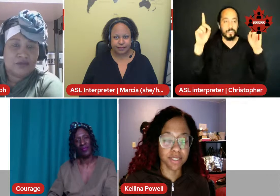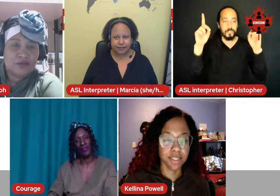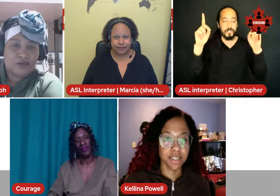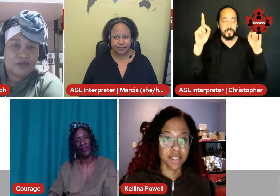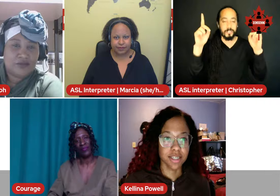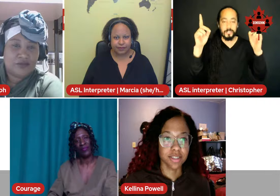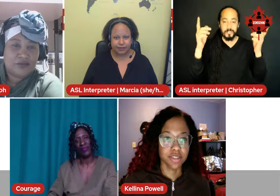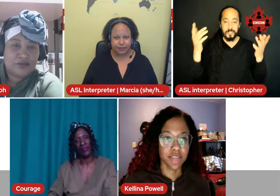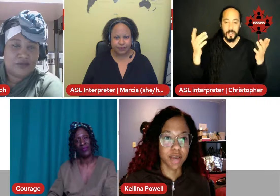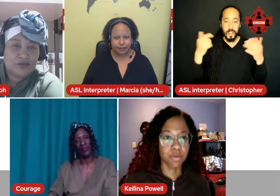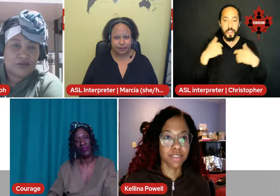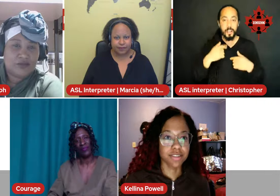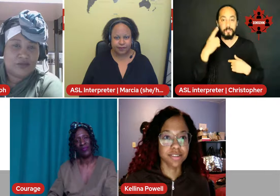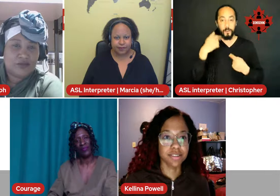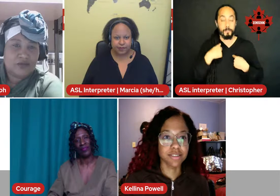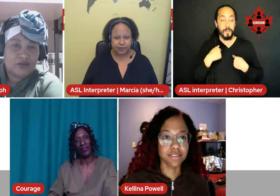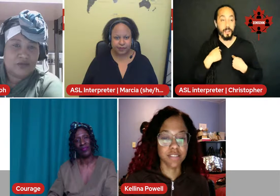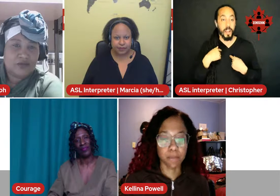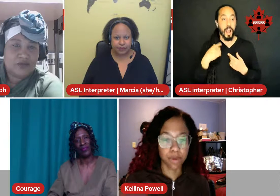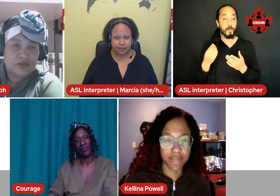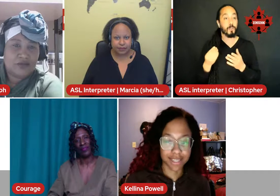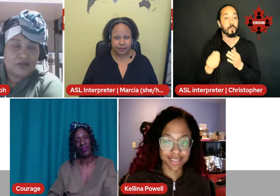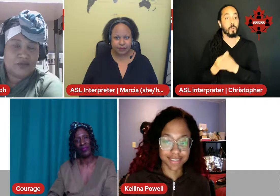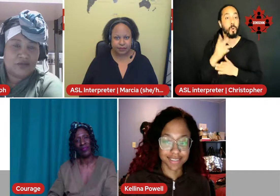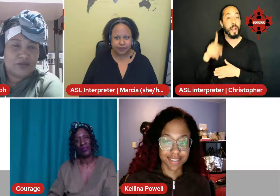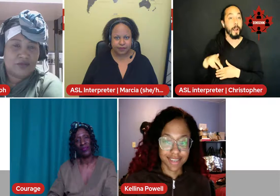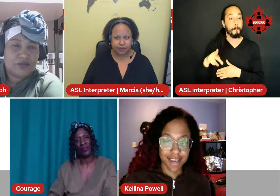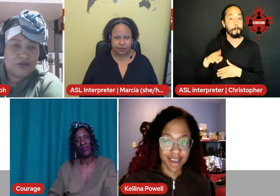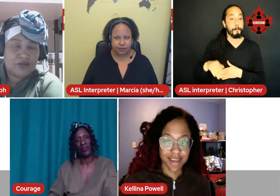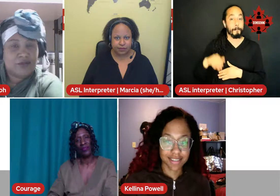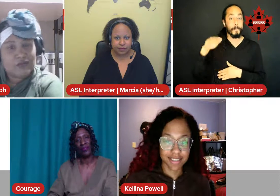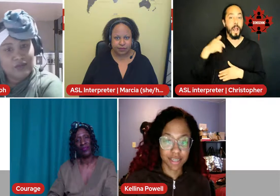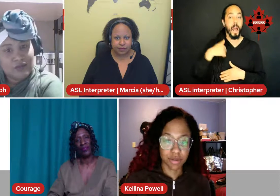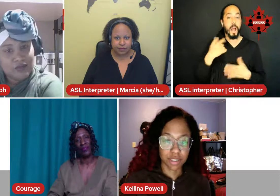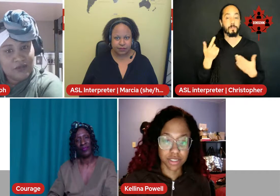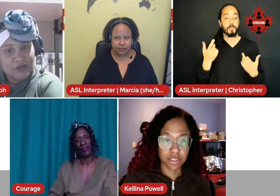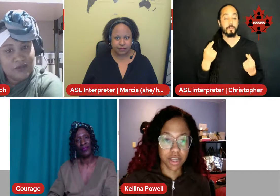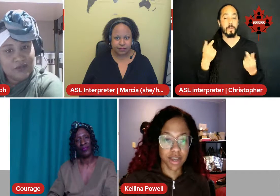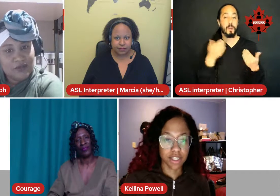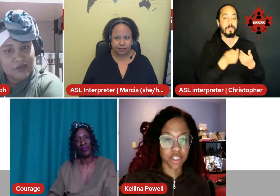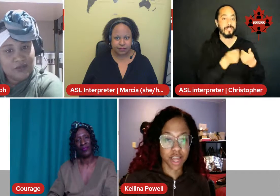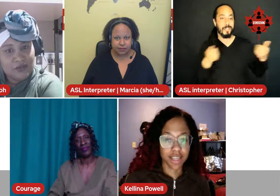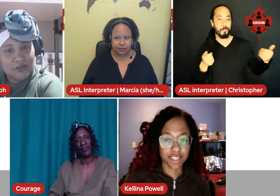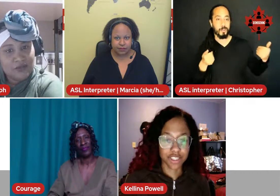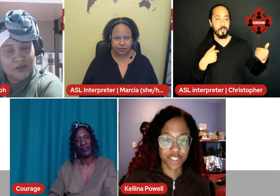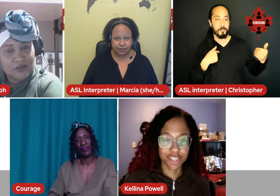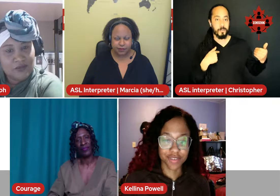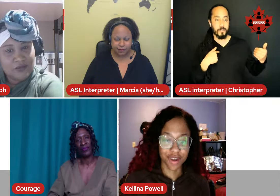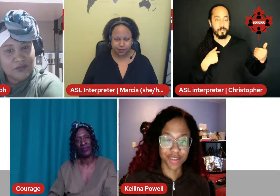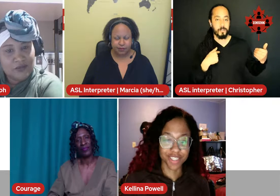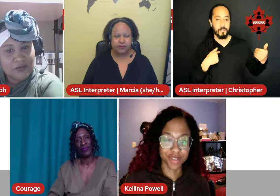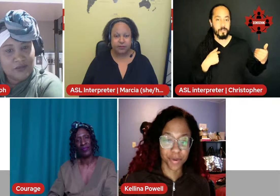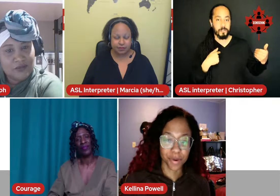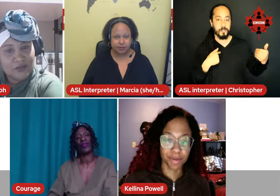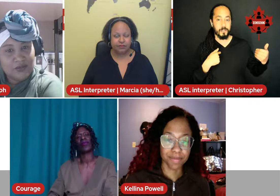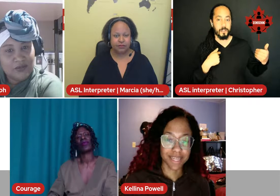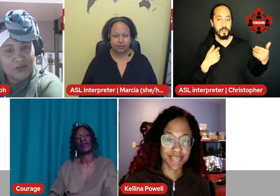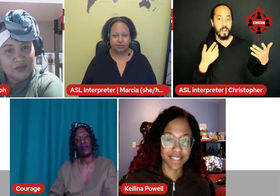I was separated. And it was kind of a challenge when I was in school because,